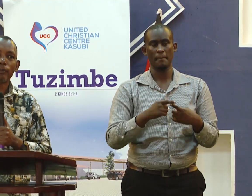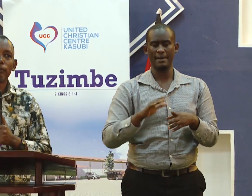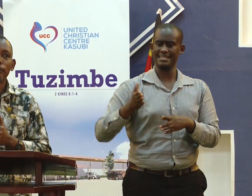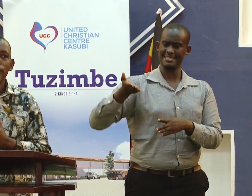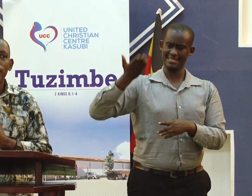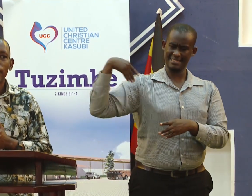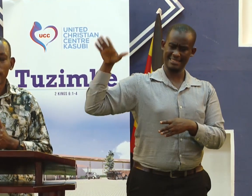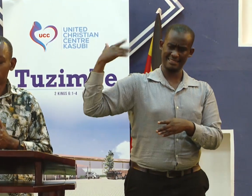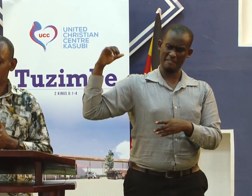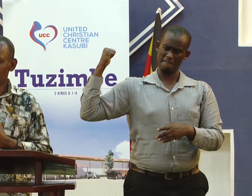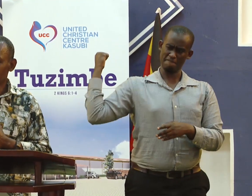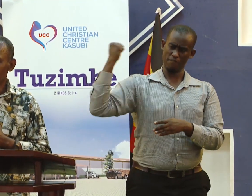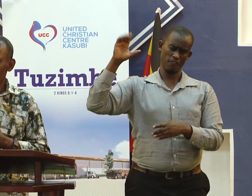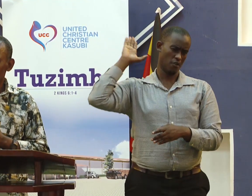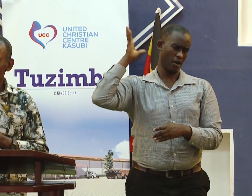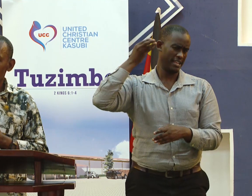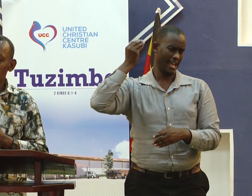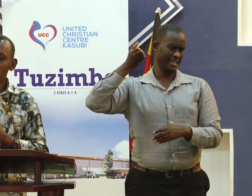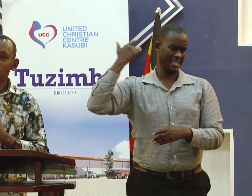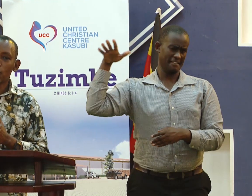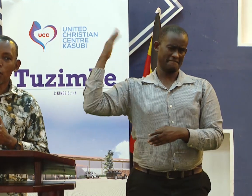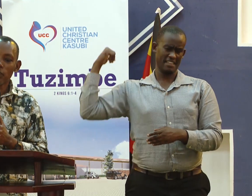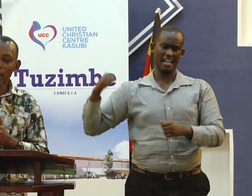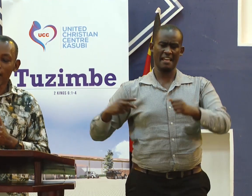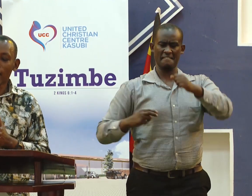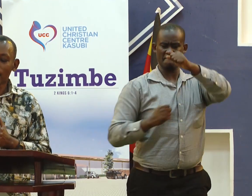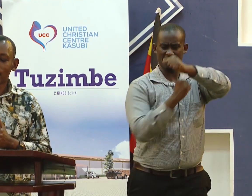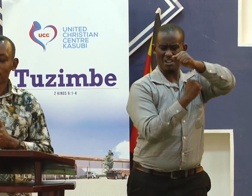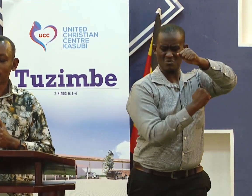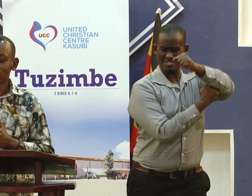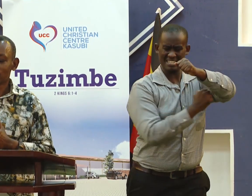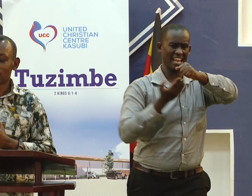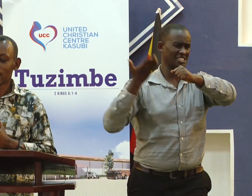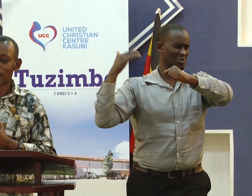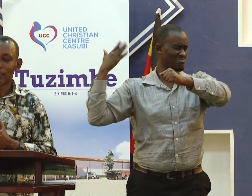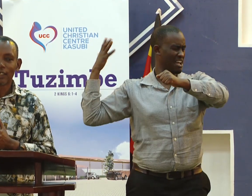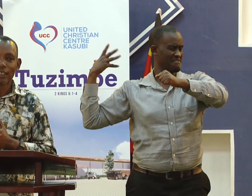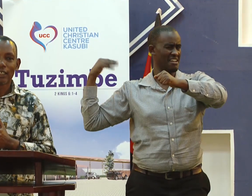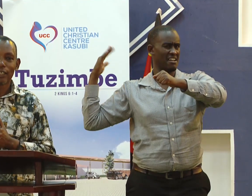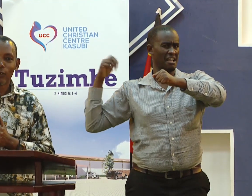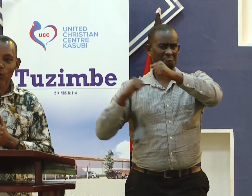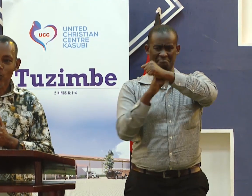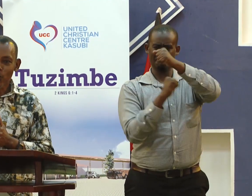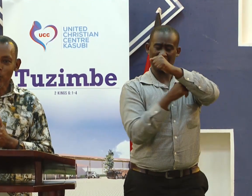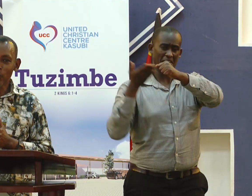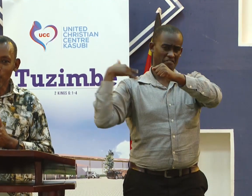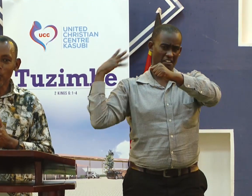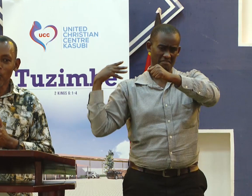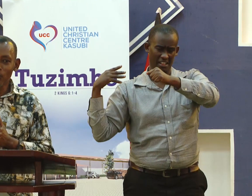But the first gospel they've received. The foundation that was laid.